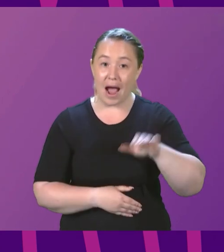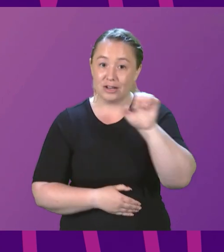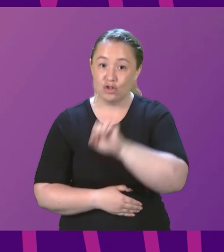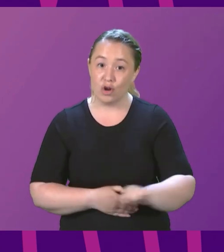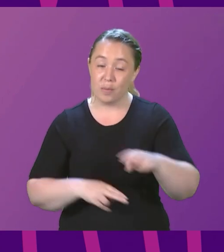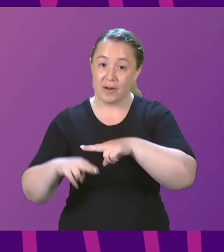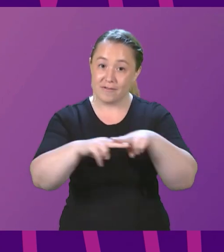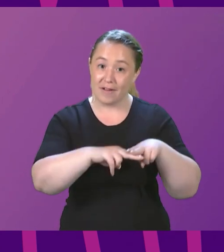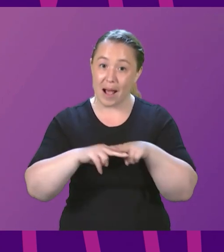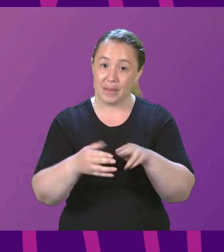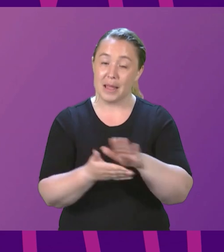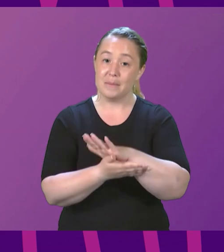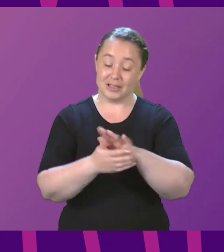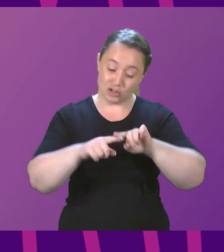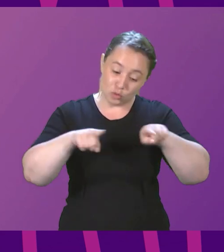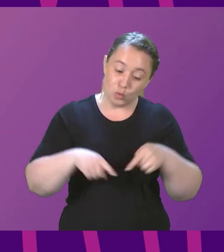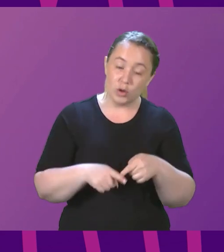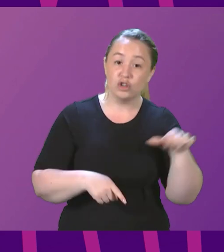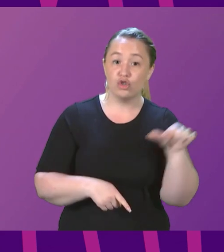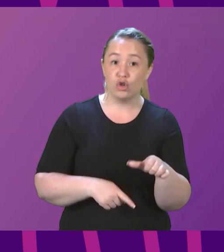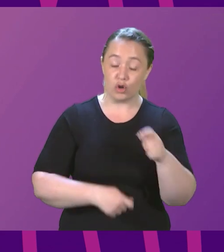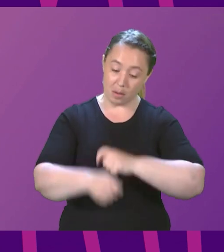becoming an independent country.